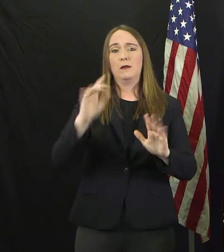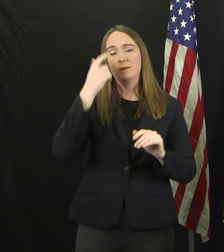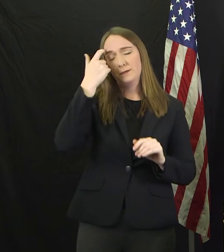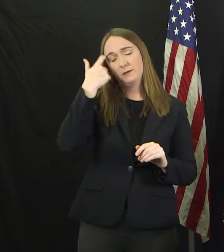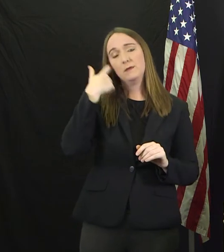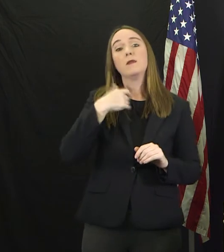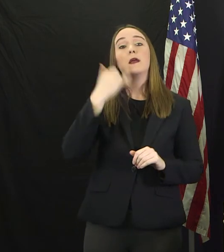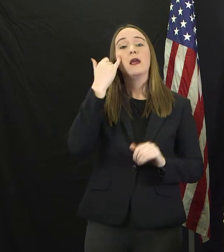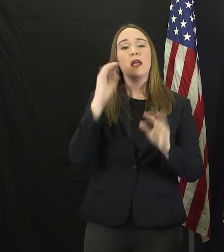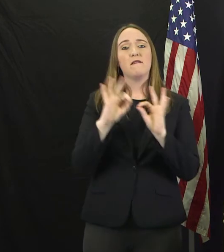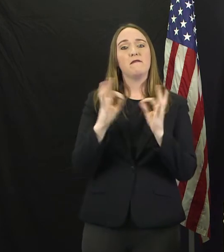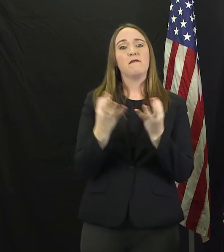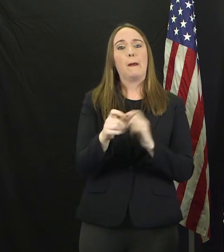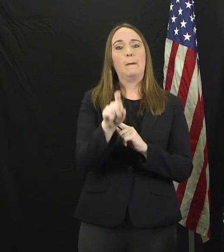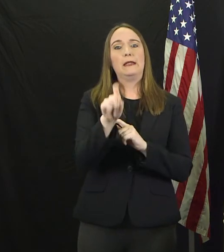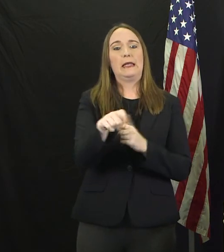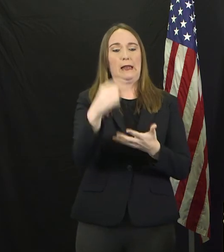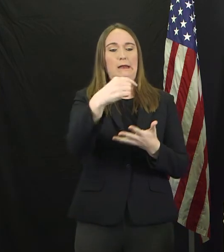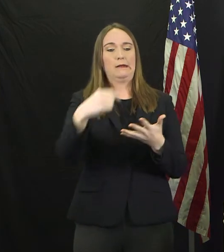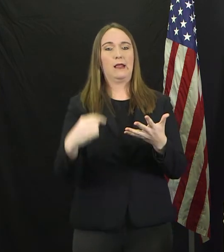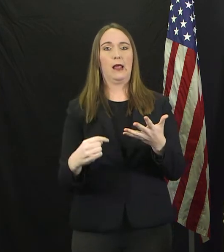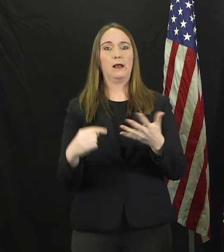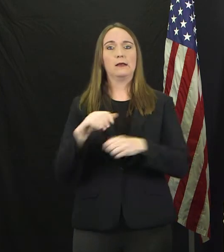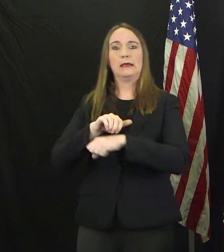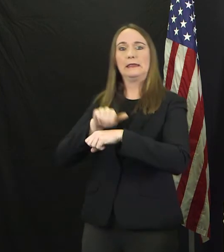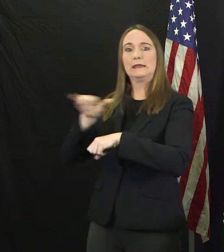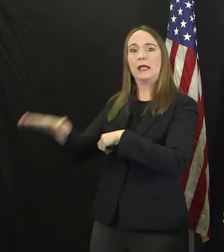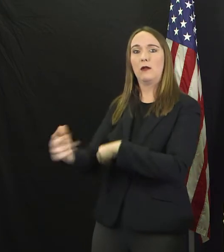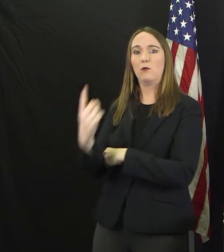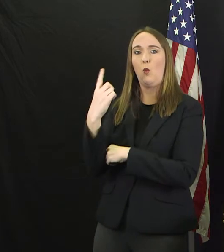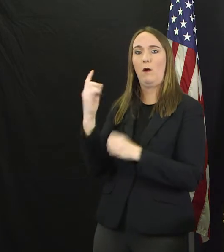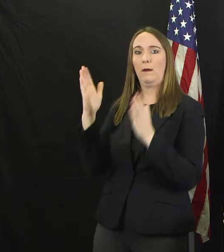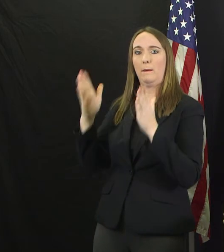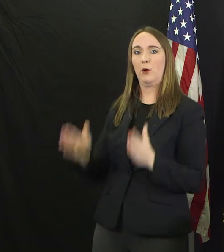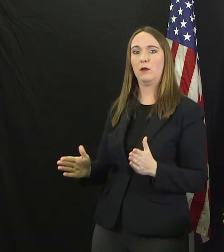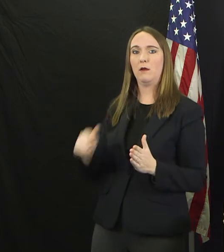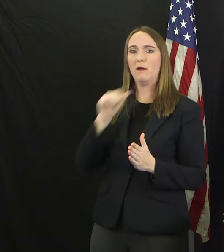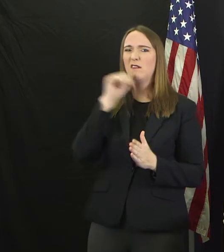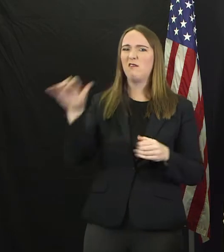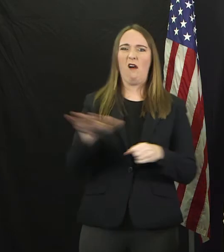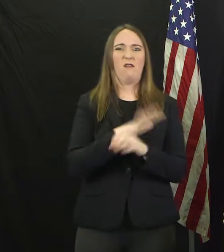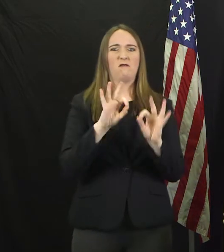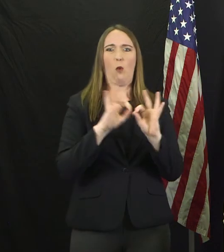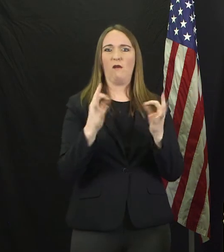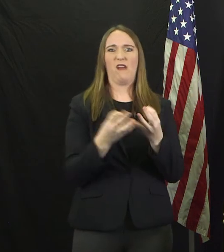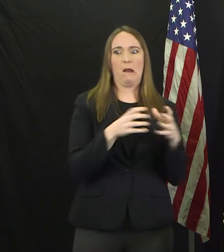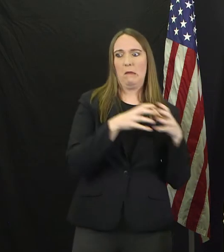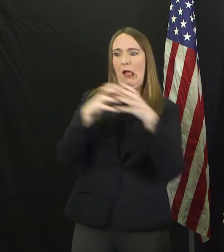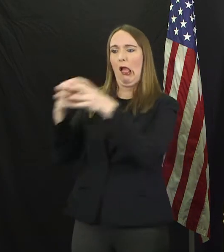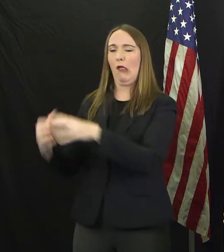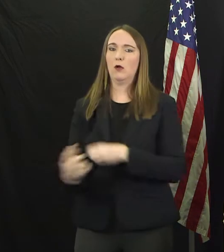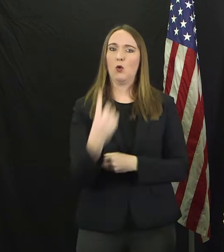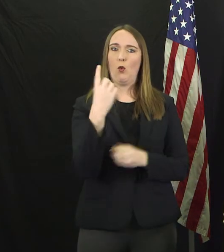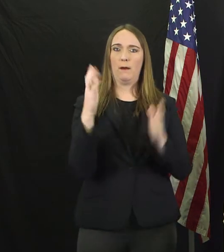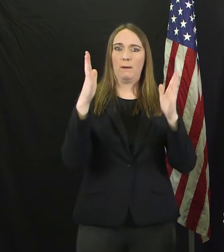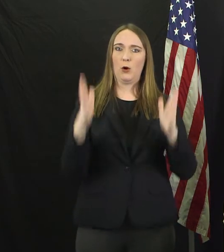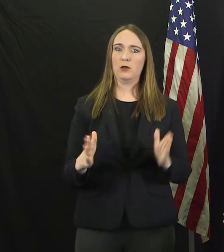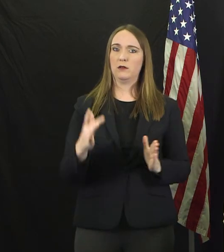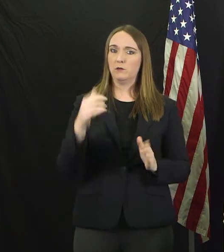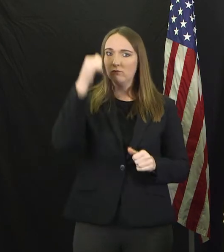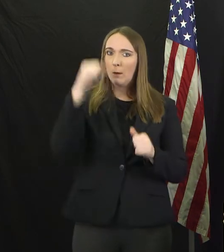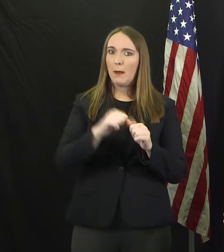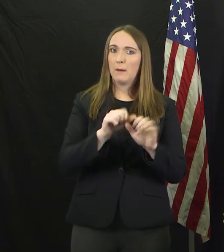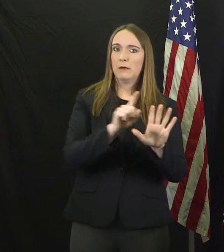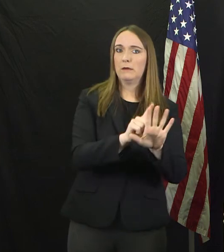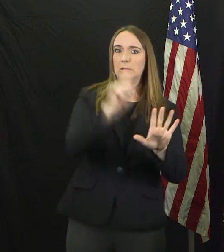so you're not getting too much density and you can keep social distancing. Remember, we've been in contact with all our grocers